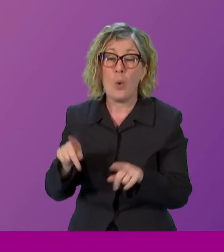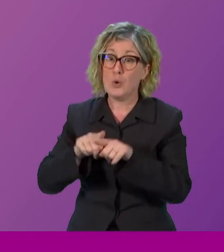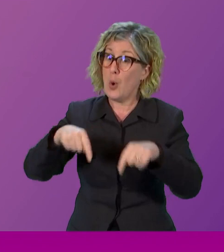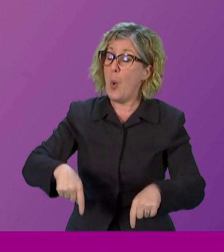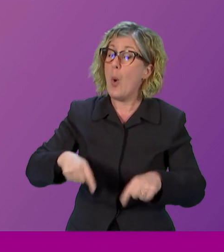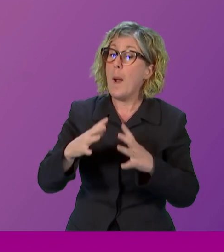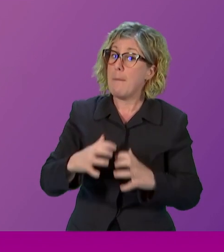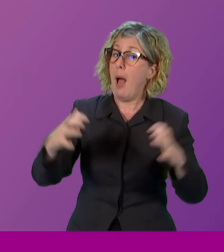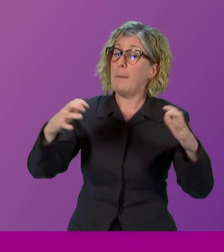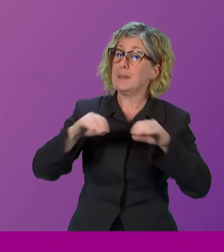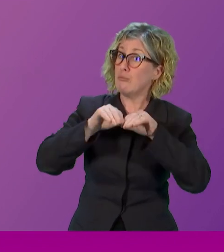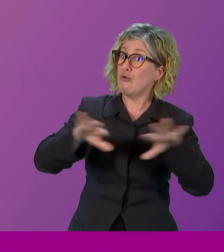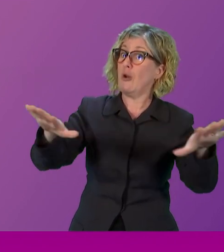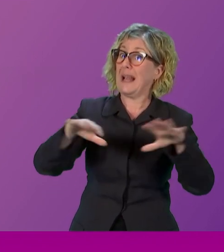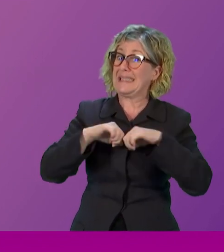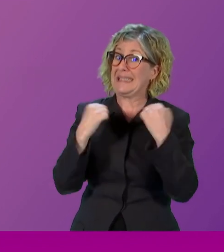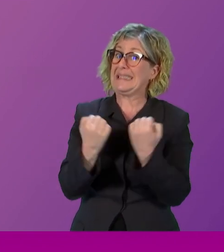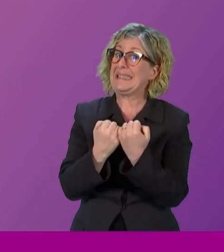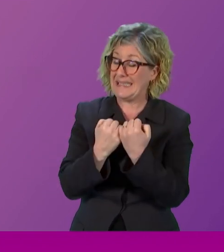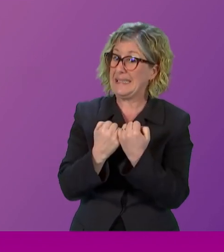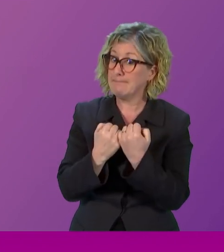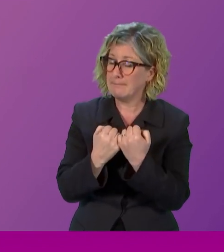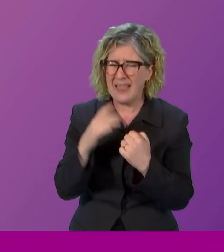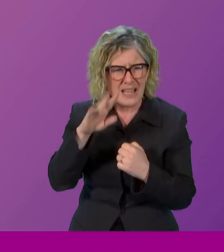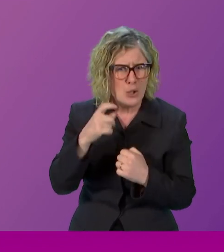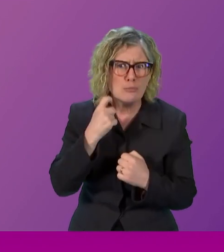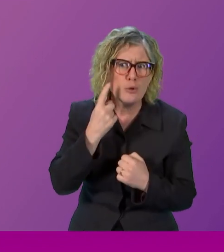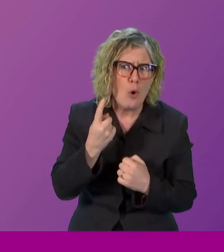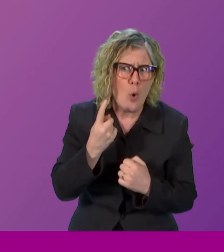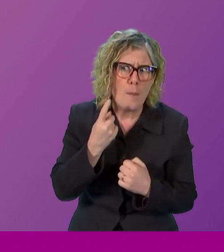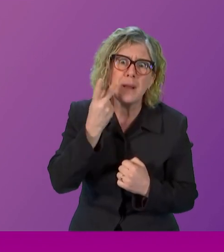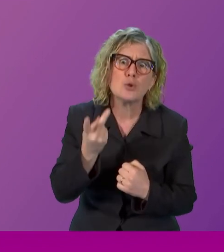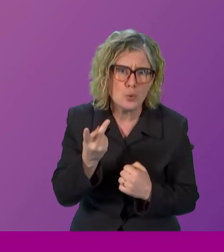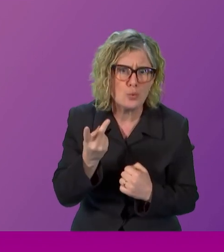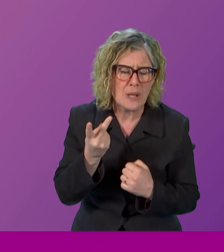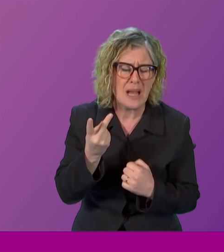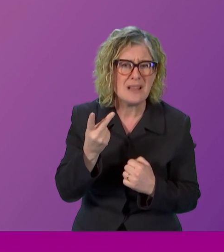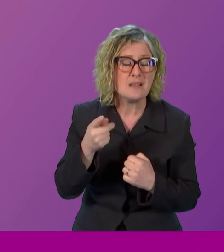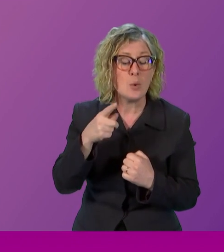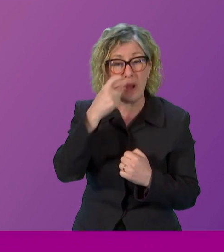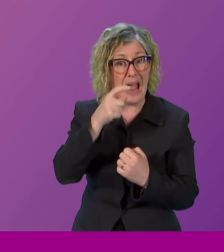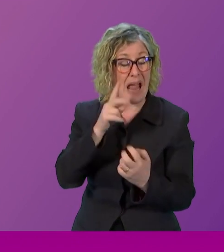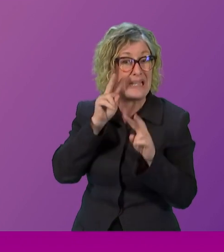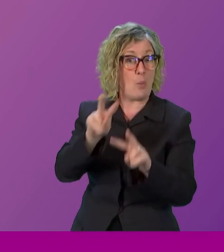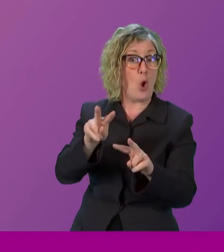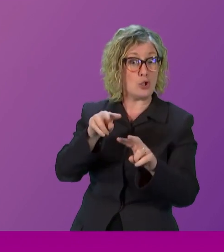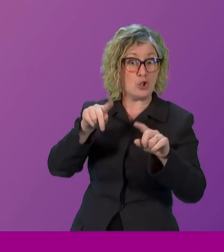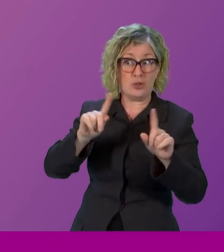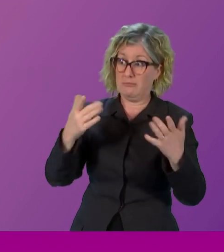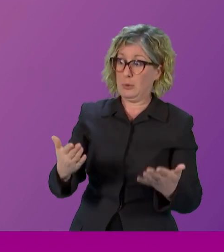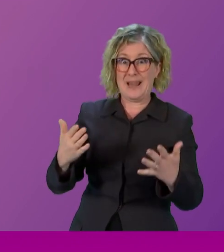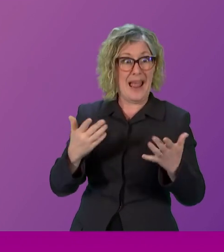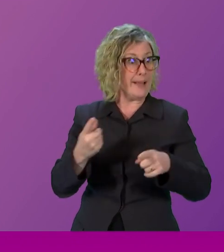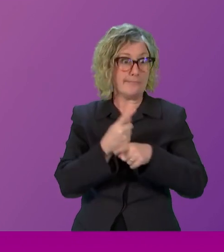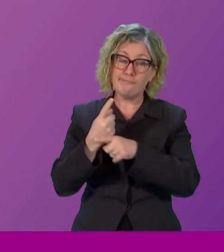tomorrow or the next day, you'll be able to get this online. So if you want to show it to